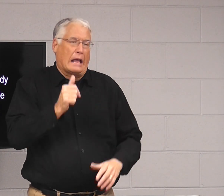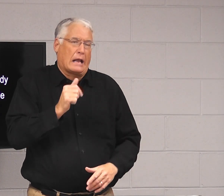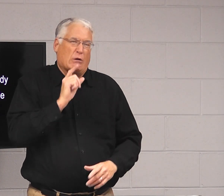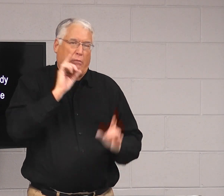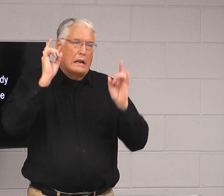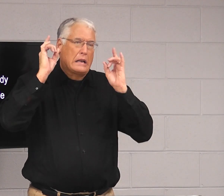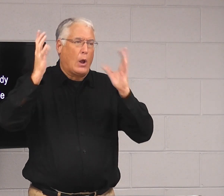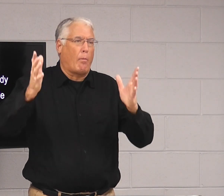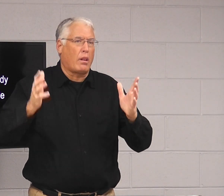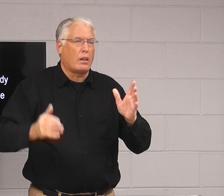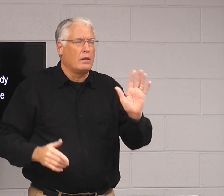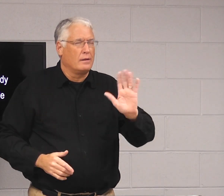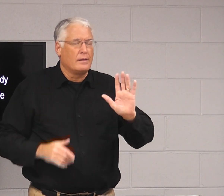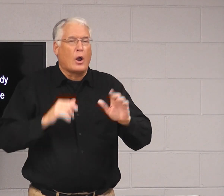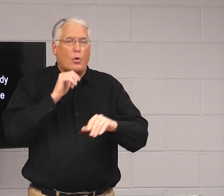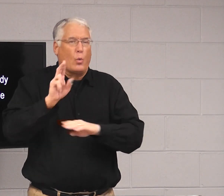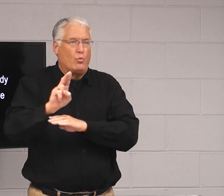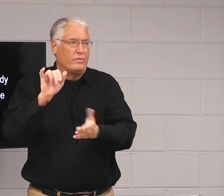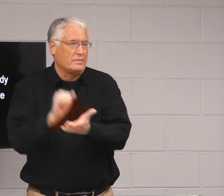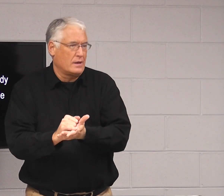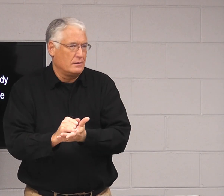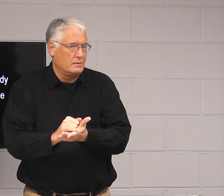Oh, hell's not real. It's not real terrible. It's not really terrible.